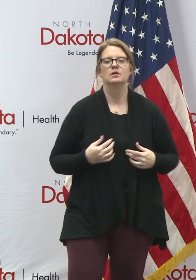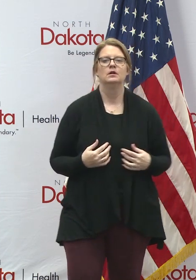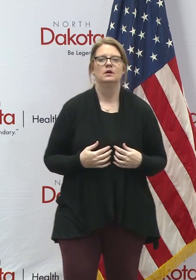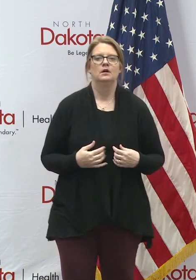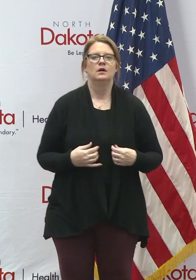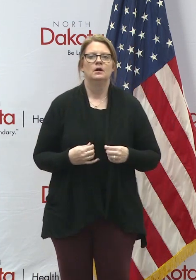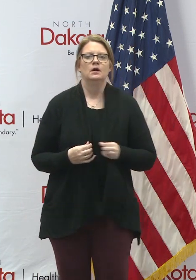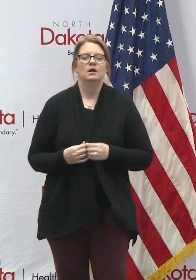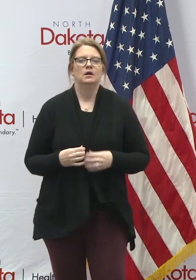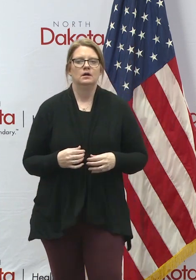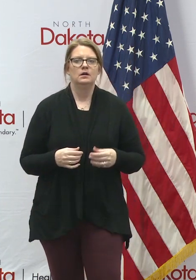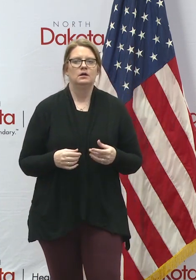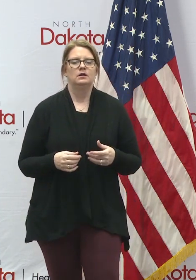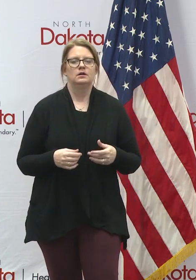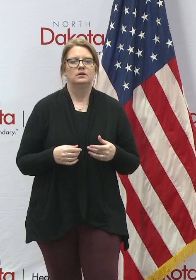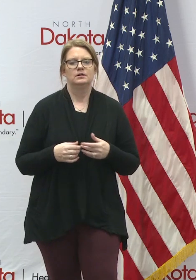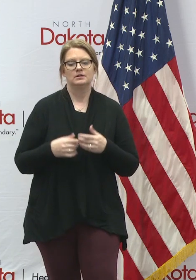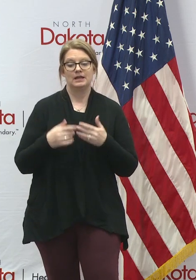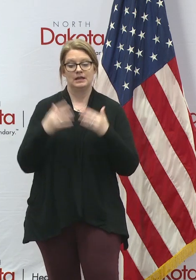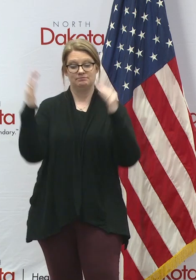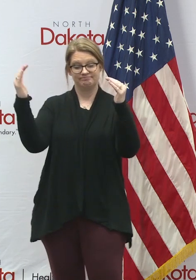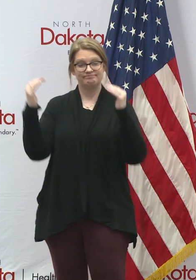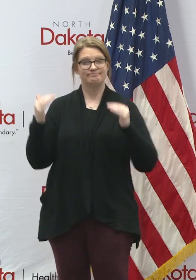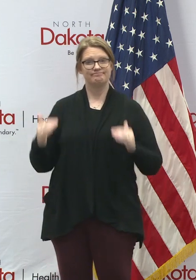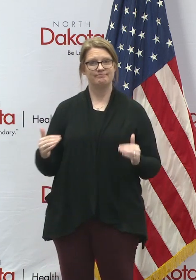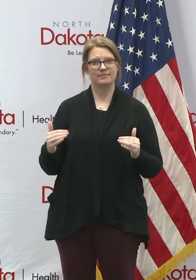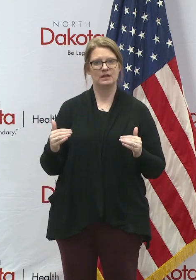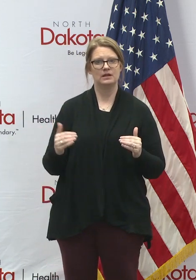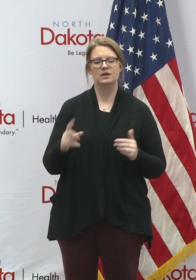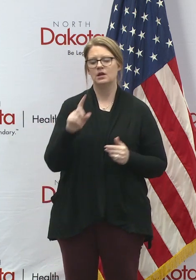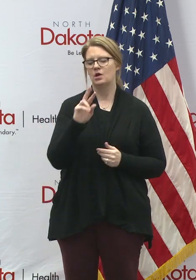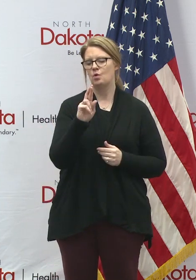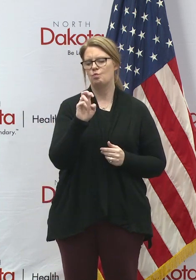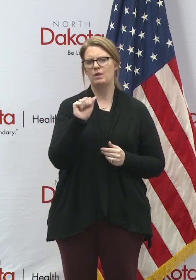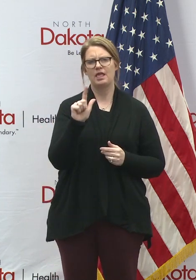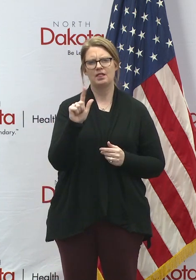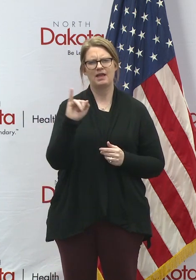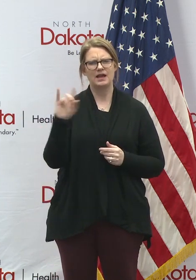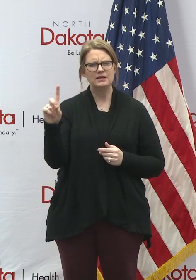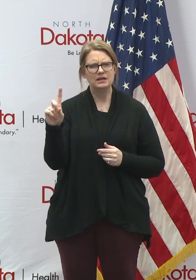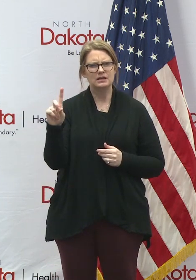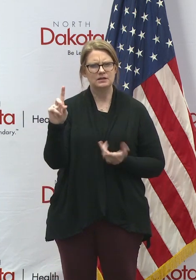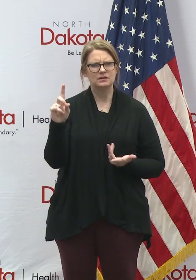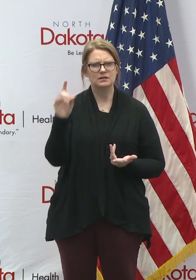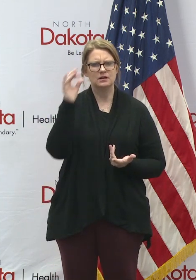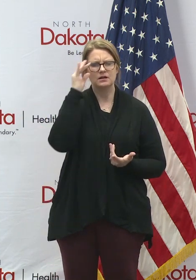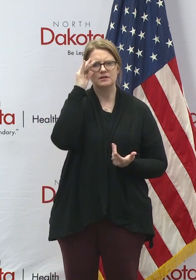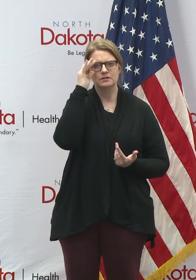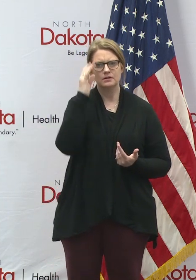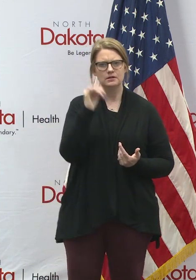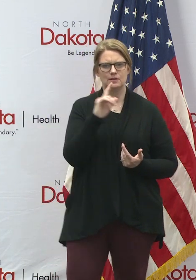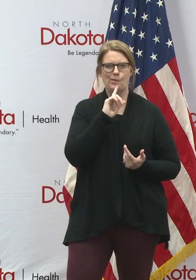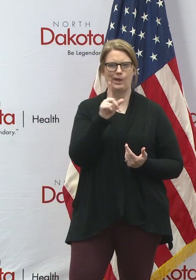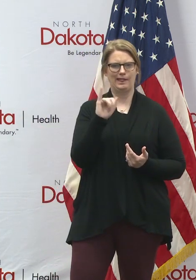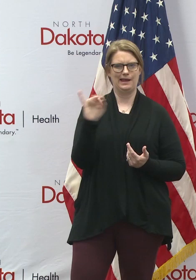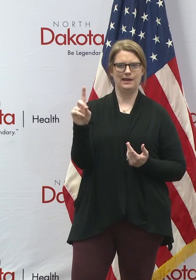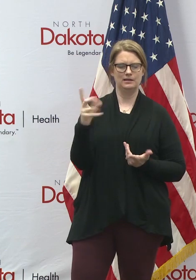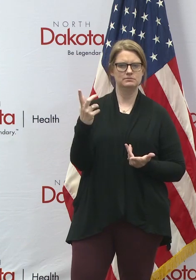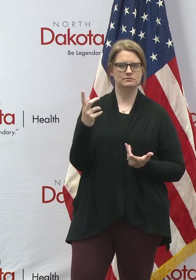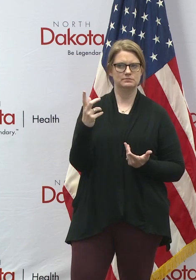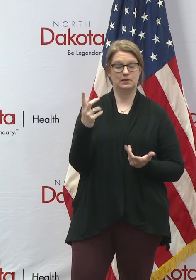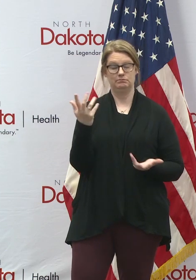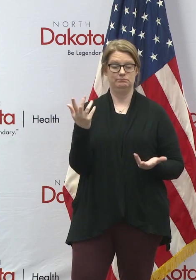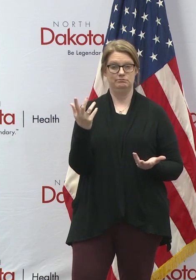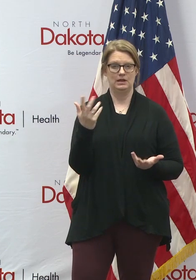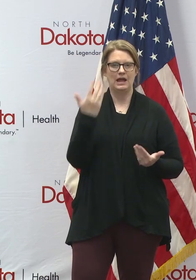Another notice, switching to the next topic, real ID. Some of you may know or hopefully everybody knew, but I don't